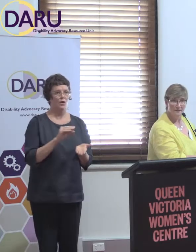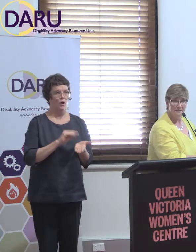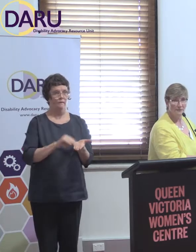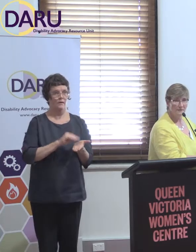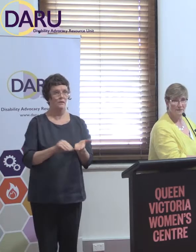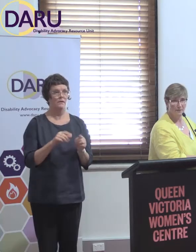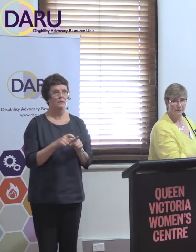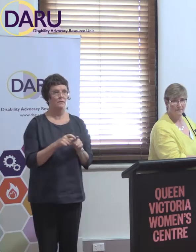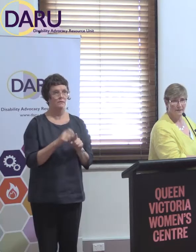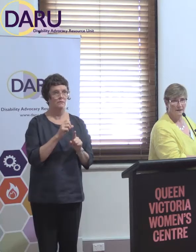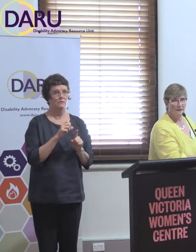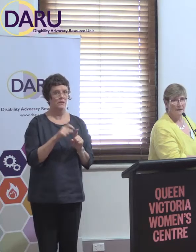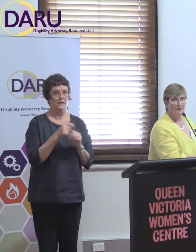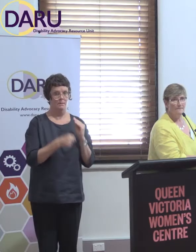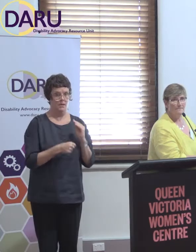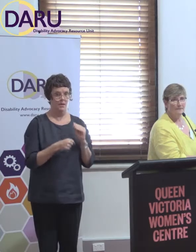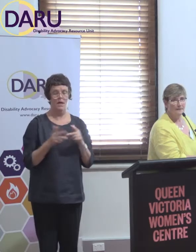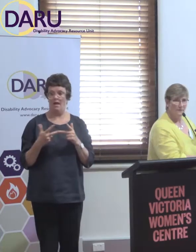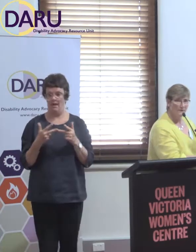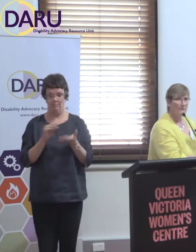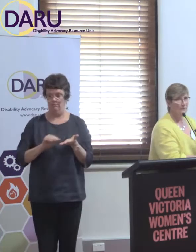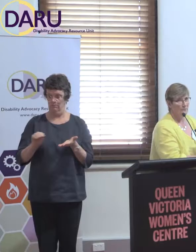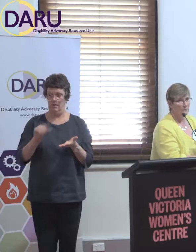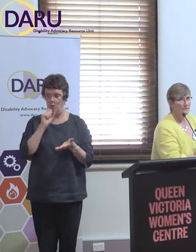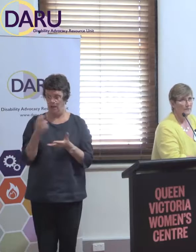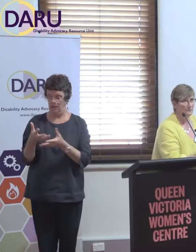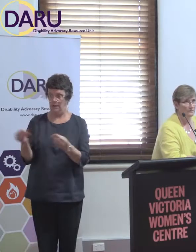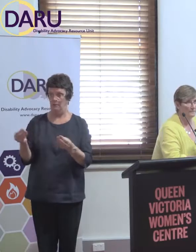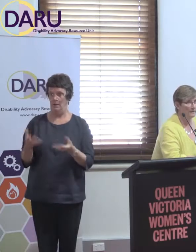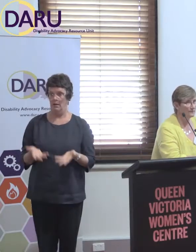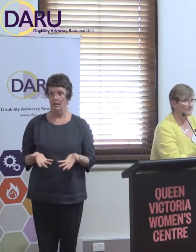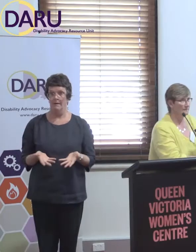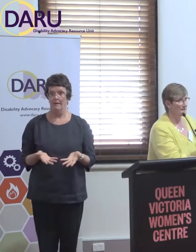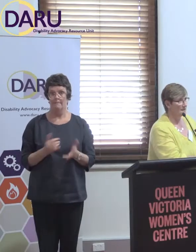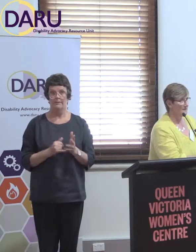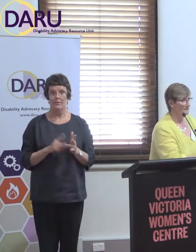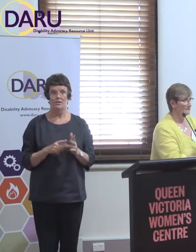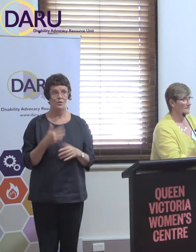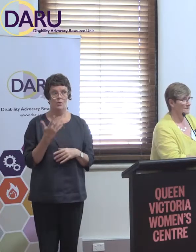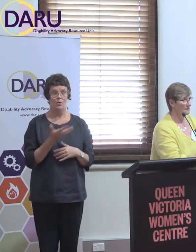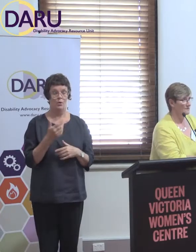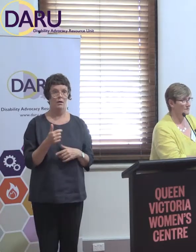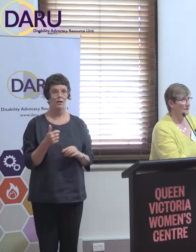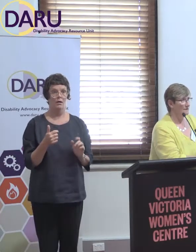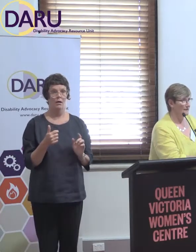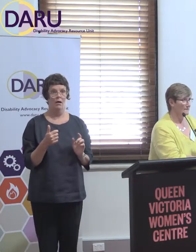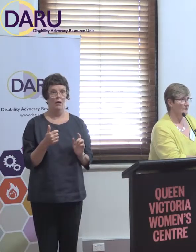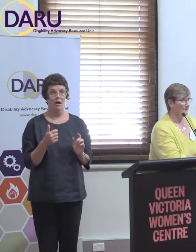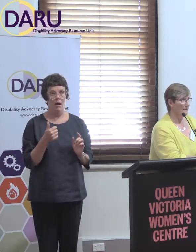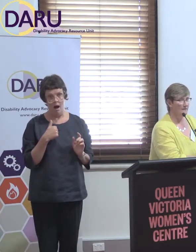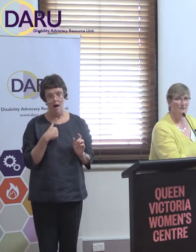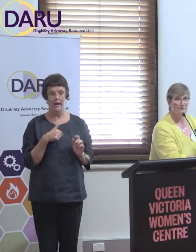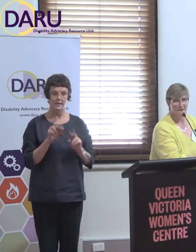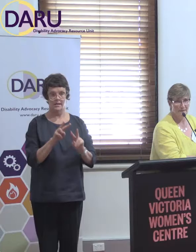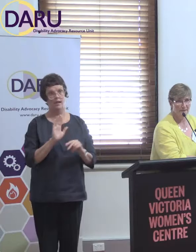else and is going to disappear. So, even though, you know, I hear and see your minister patting